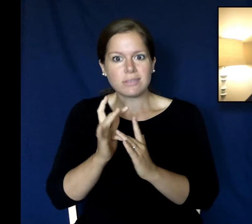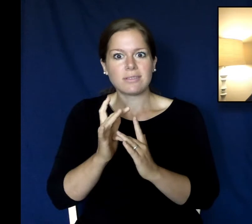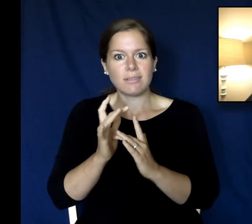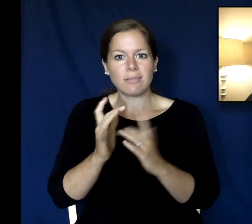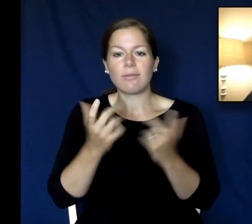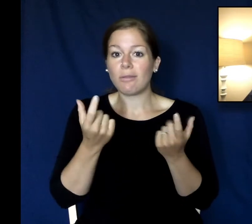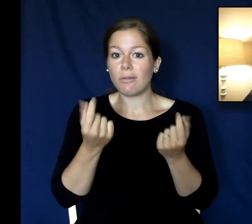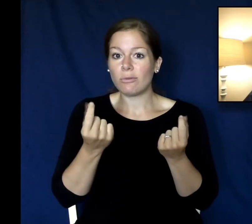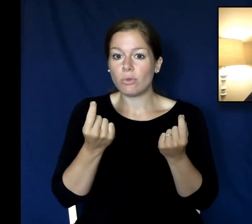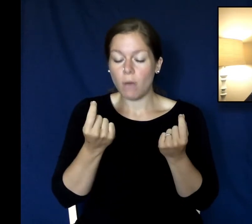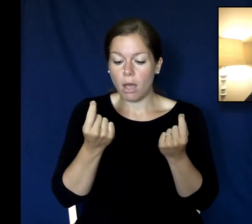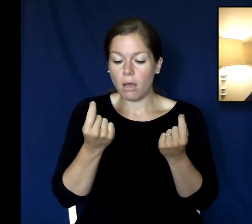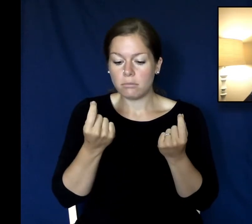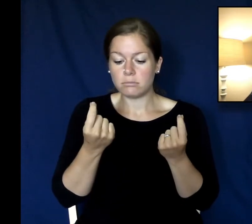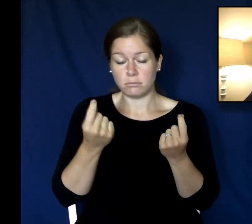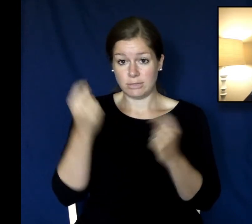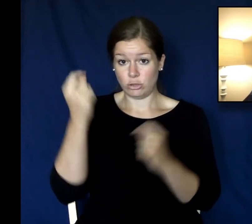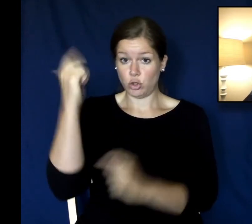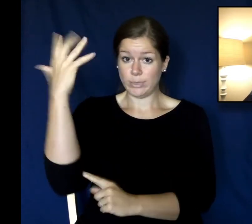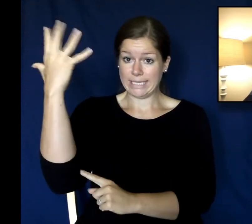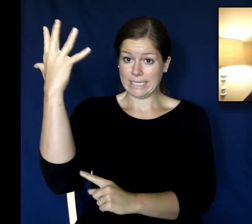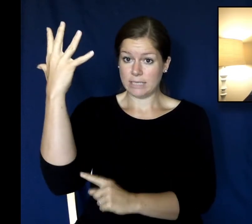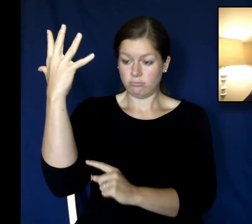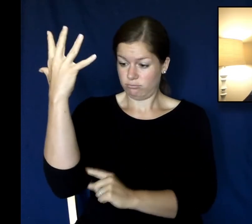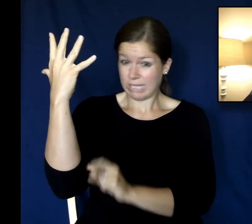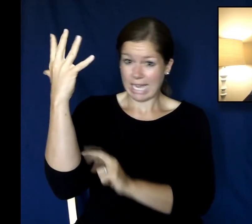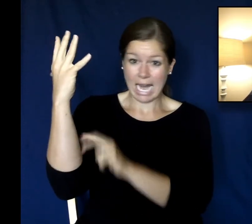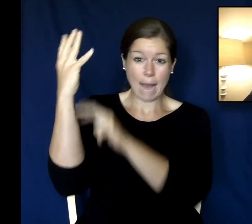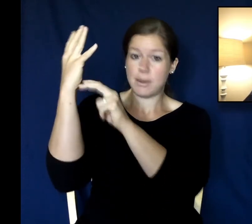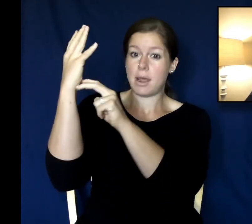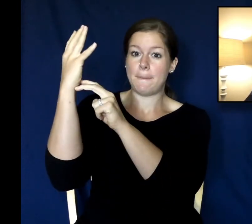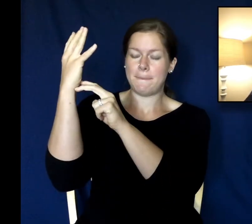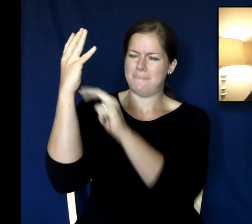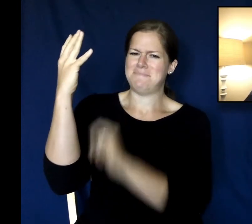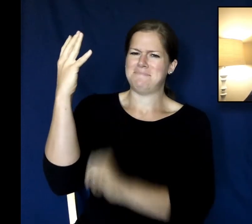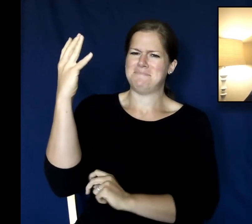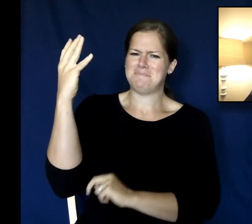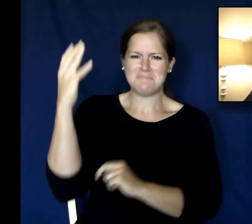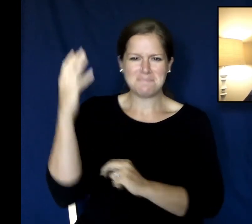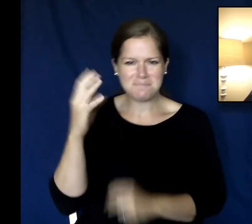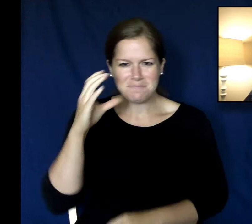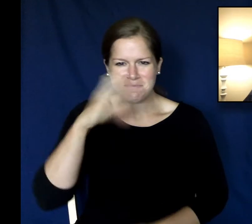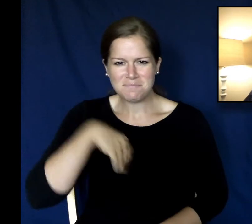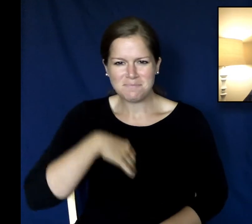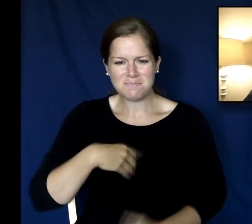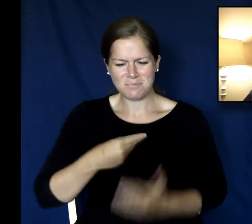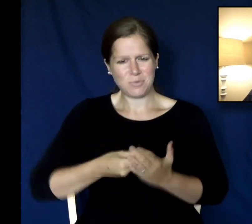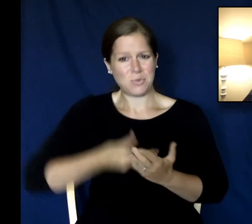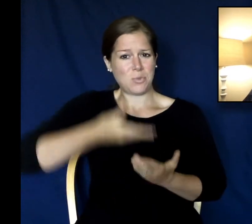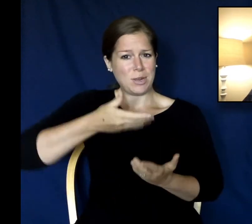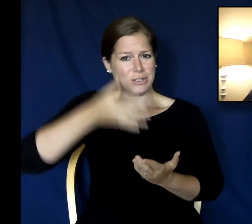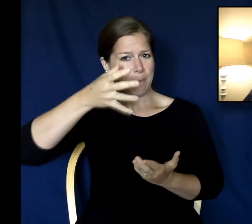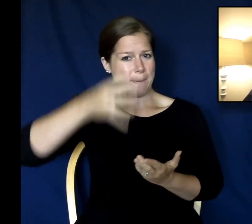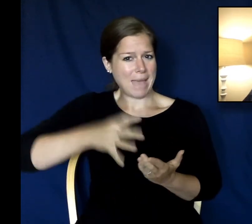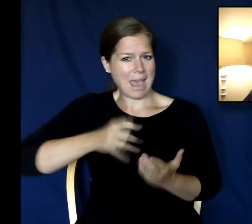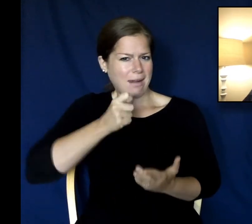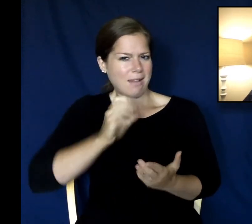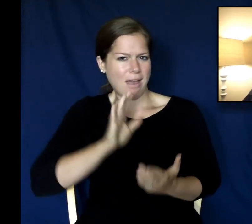so he climbed up a sycamore tree this rich man think about this that's not the behavior of rich